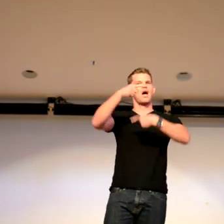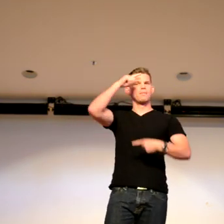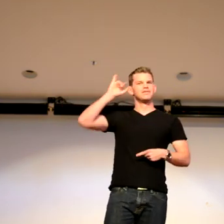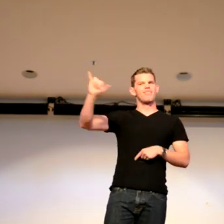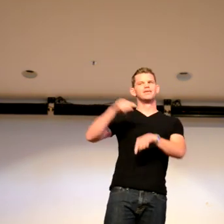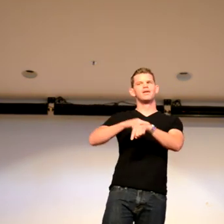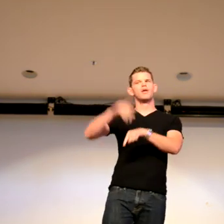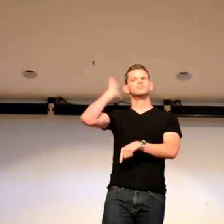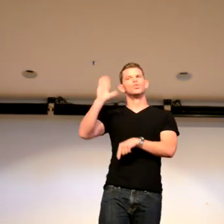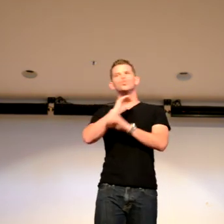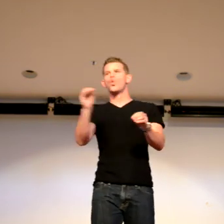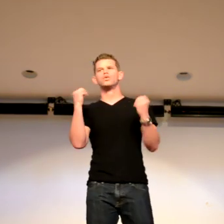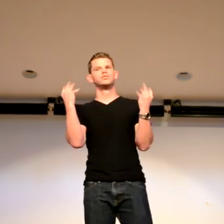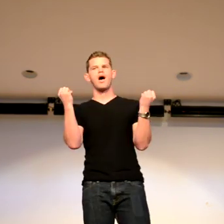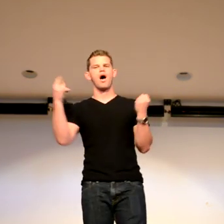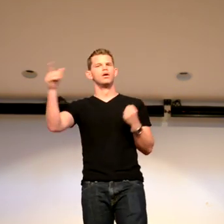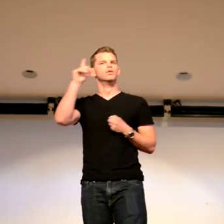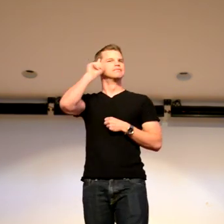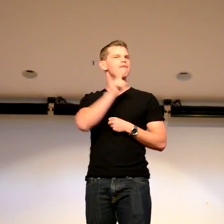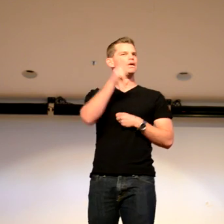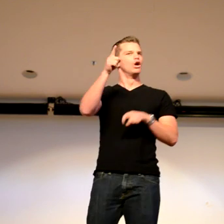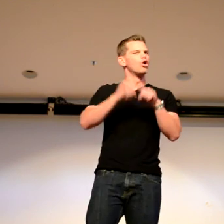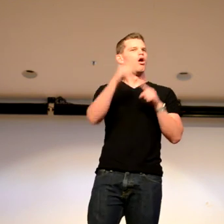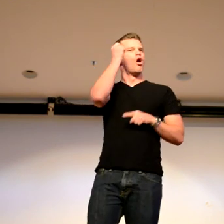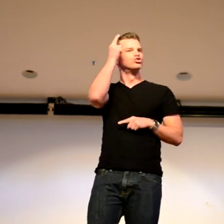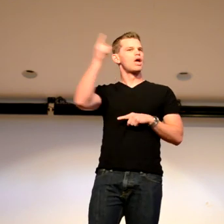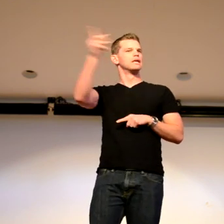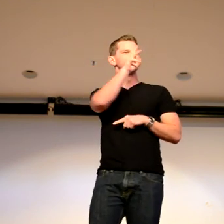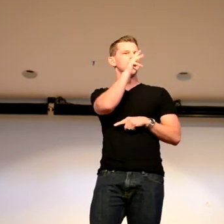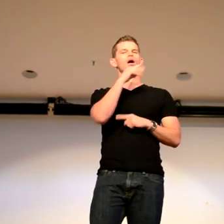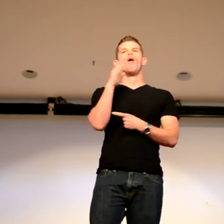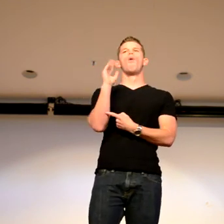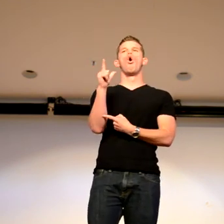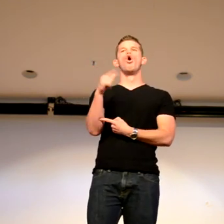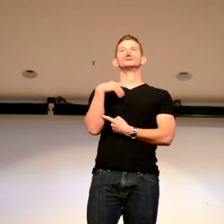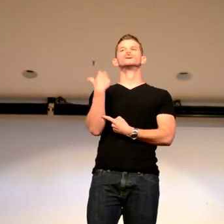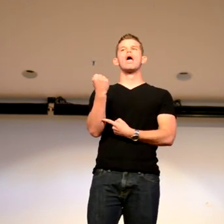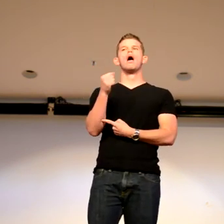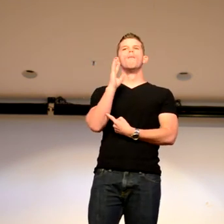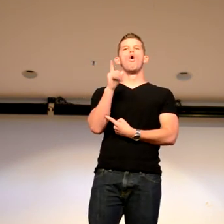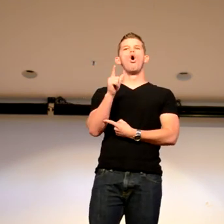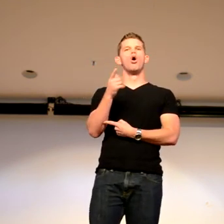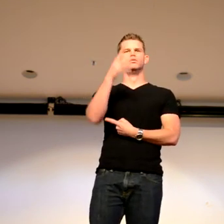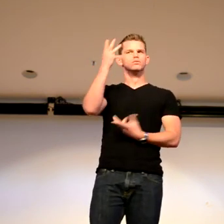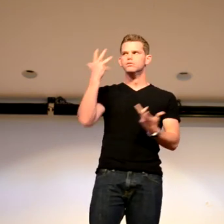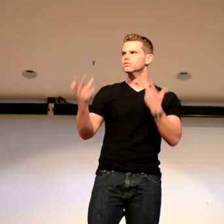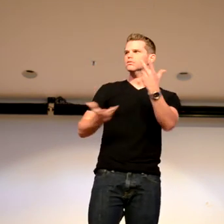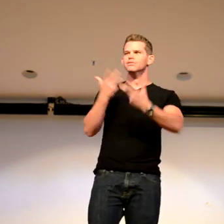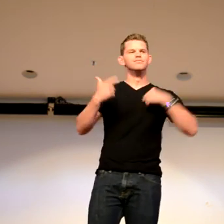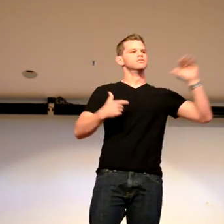and, you know, and base and things like that? They didn't used to know how to sign. But, you know, they would, you know, speak, saying,